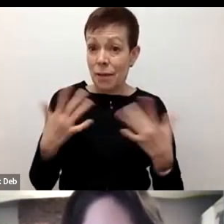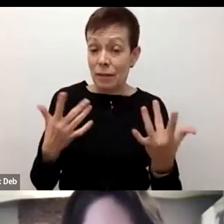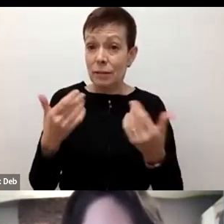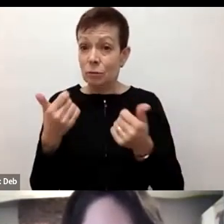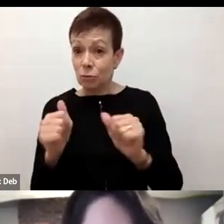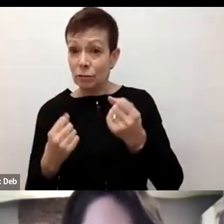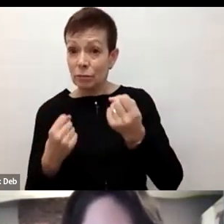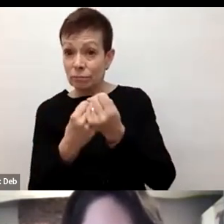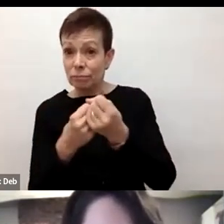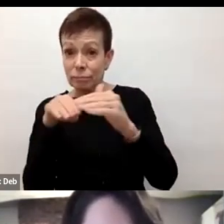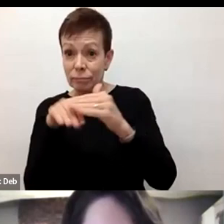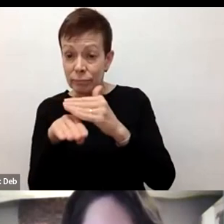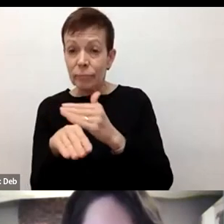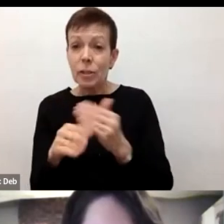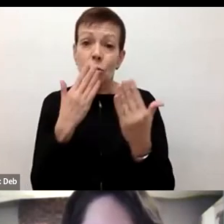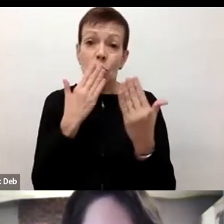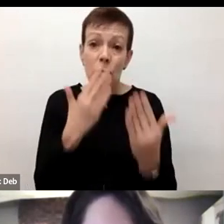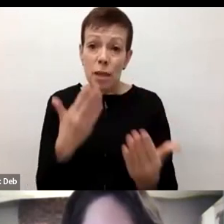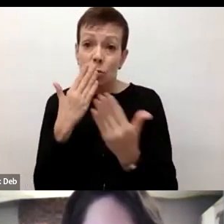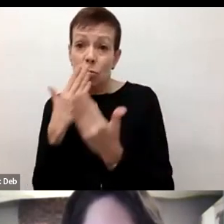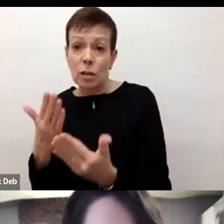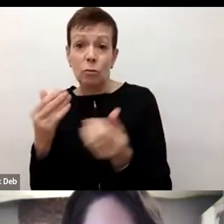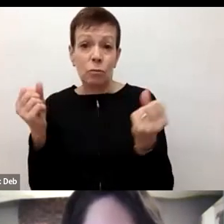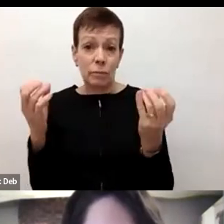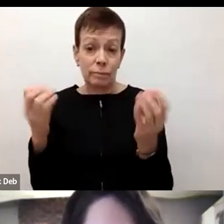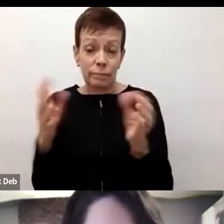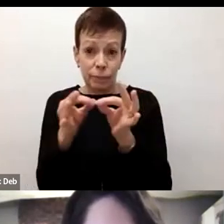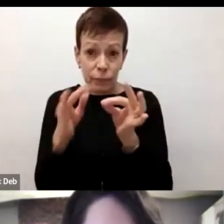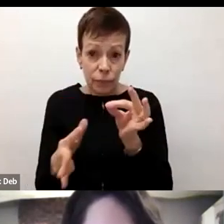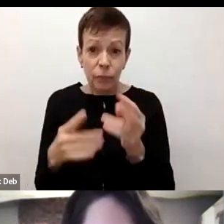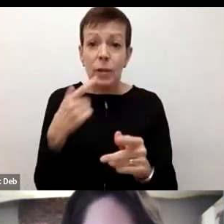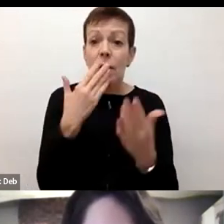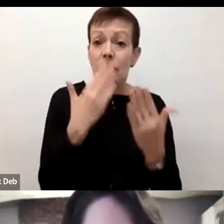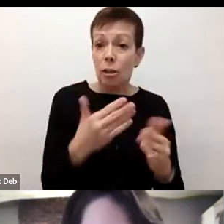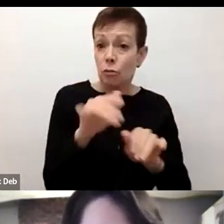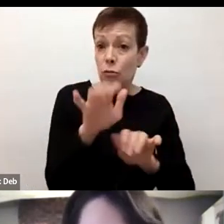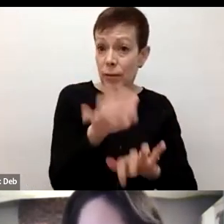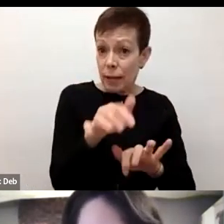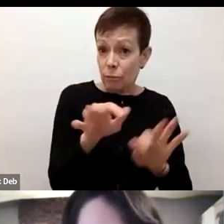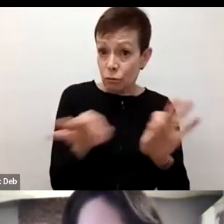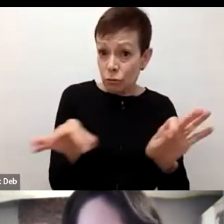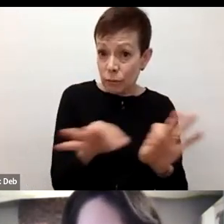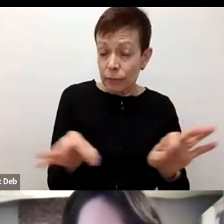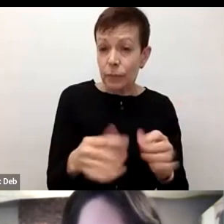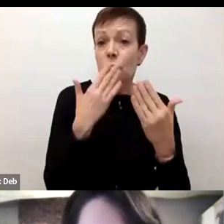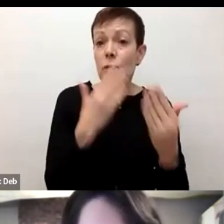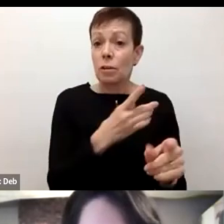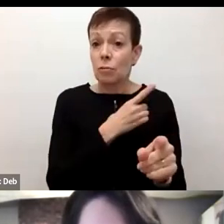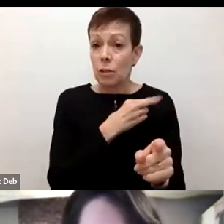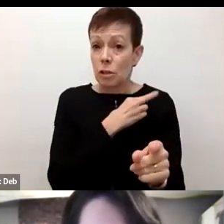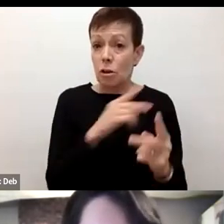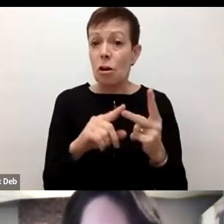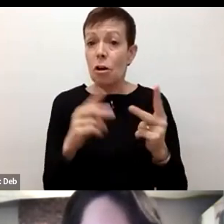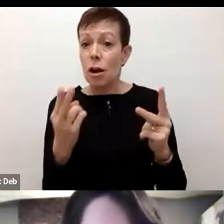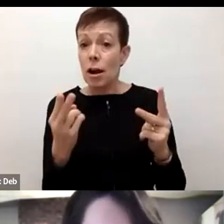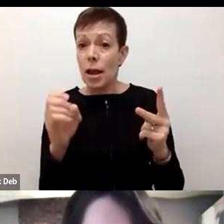including through American Sign Language interpretation and through closed captioning. So thank you very much, Deborah Russell, Heather Perry that